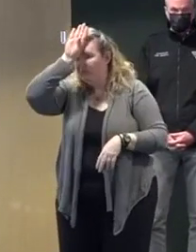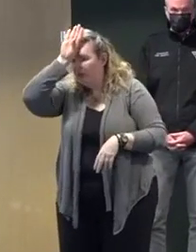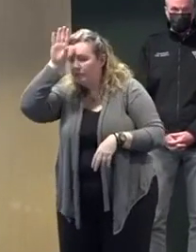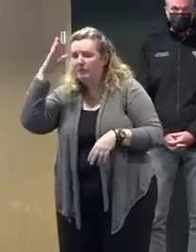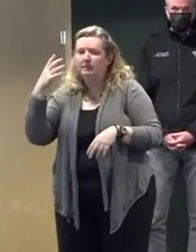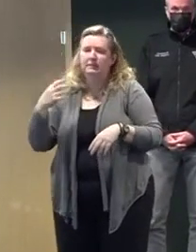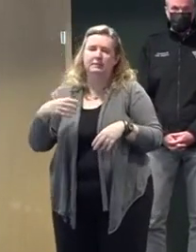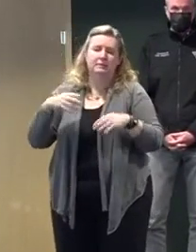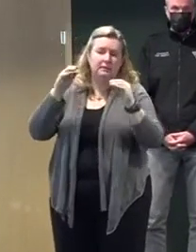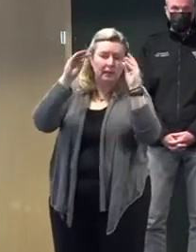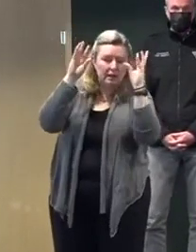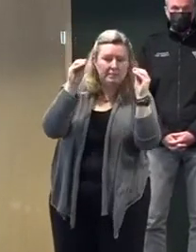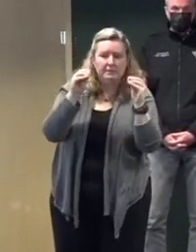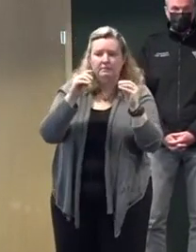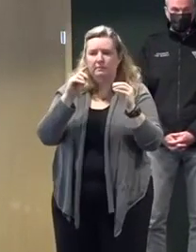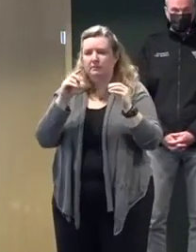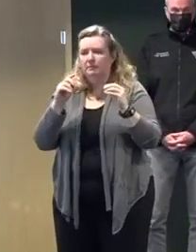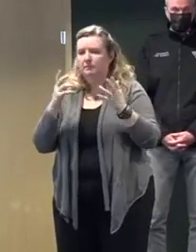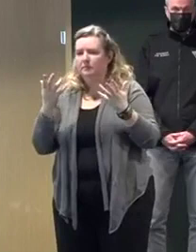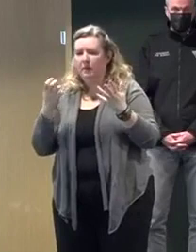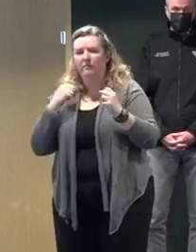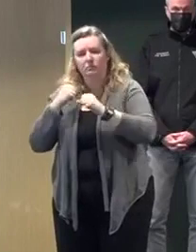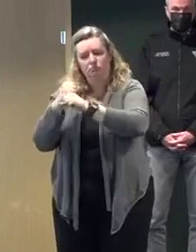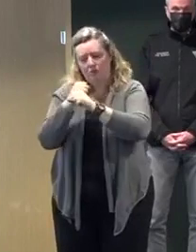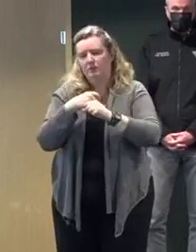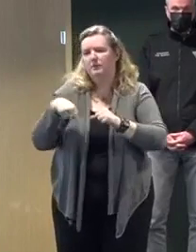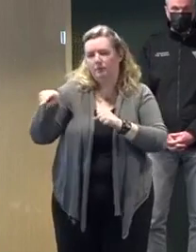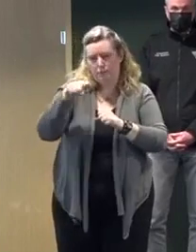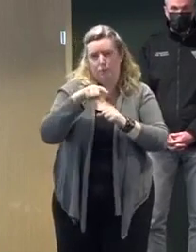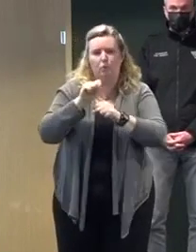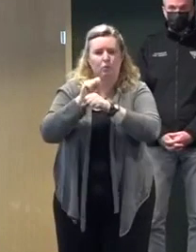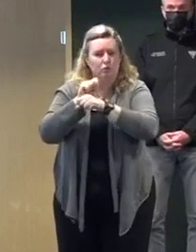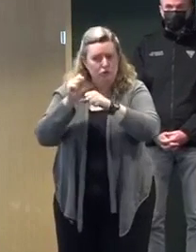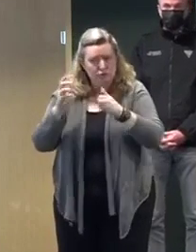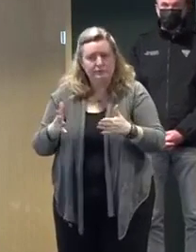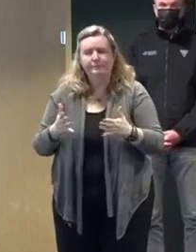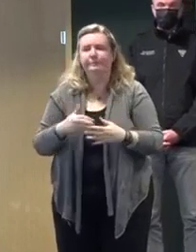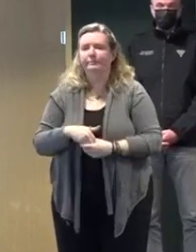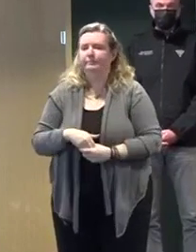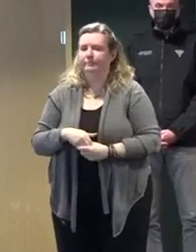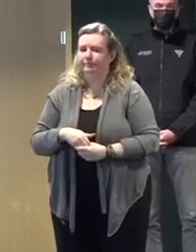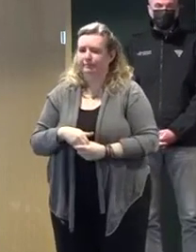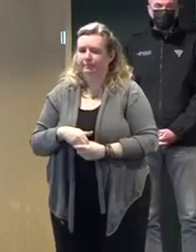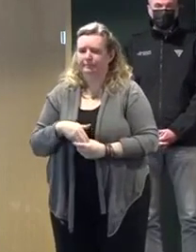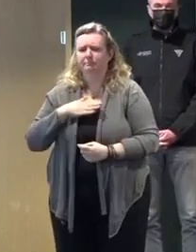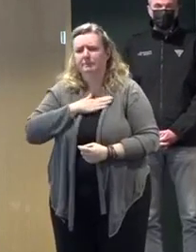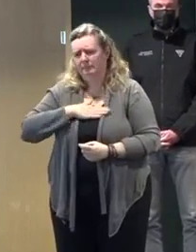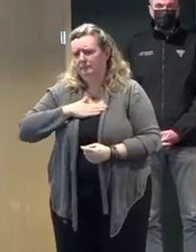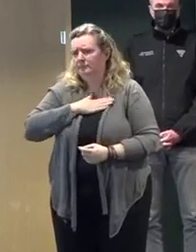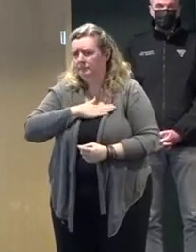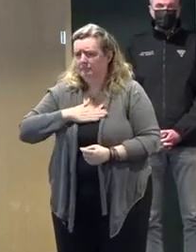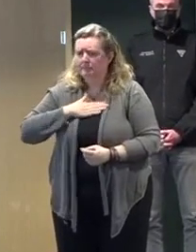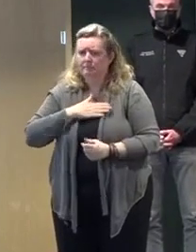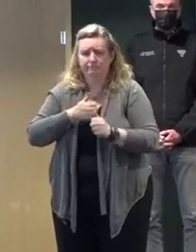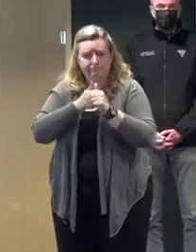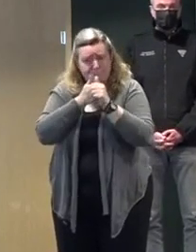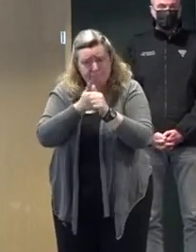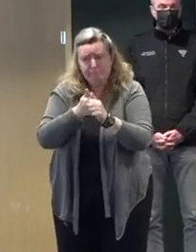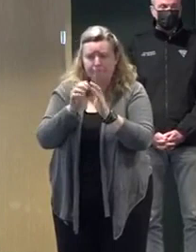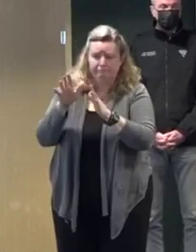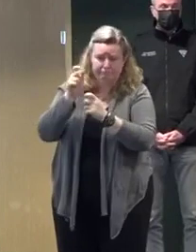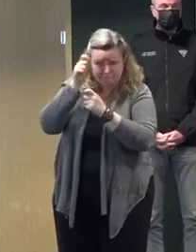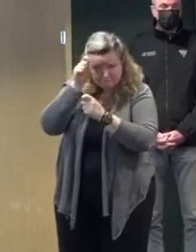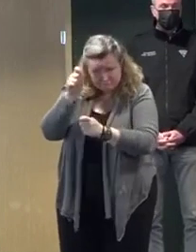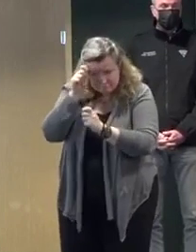because you never know the day that each of us may need them. And so we ask that you get that message out. I said to someone yesterday, when the speeds